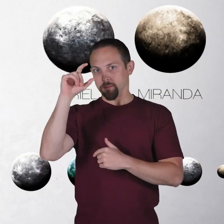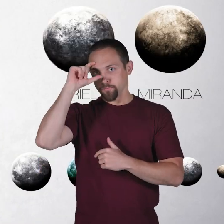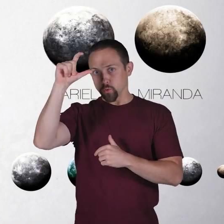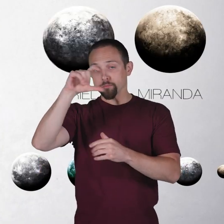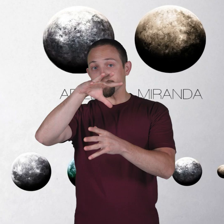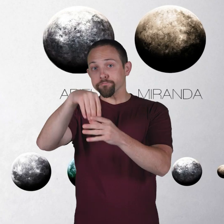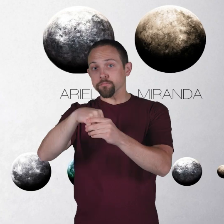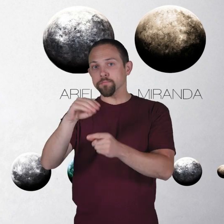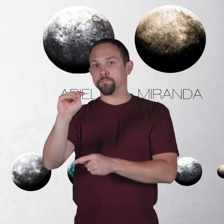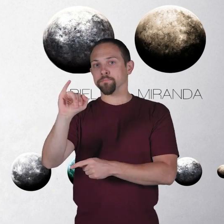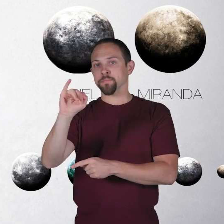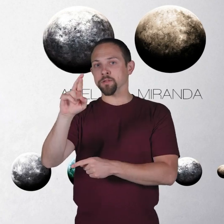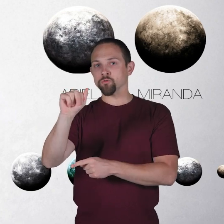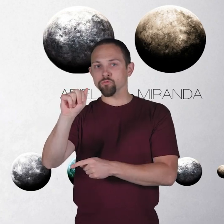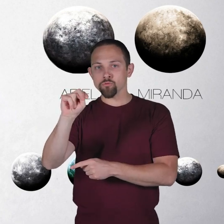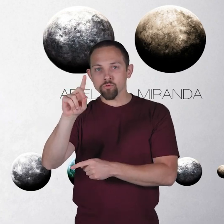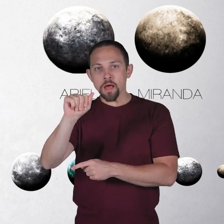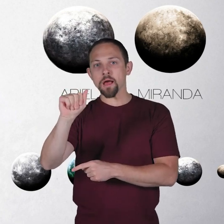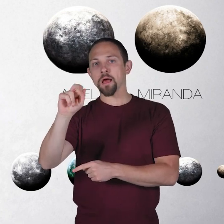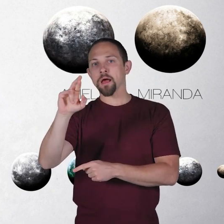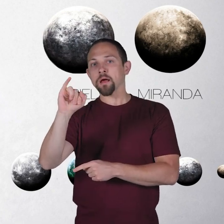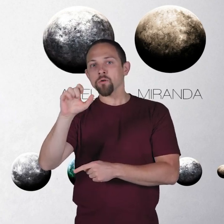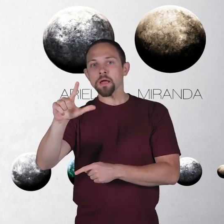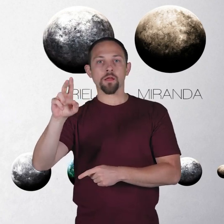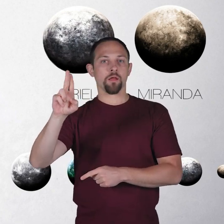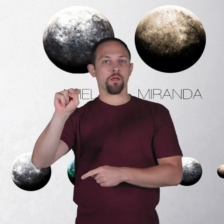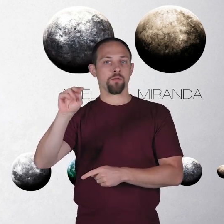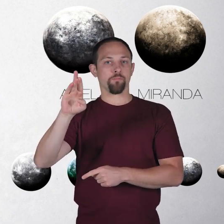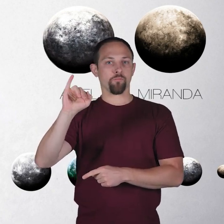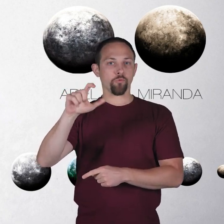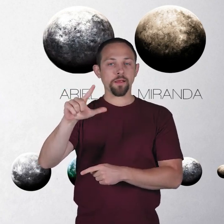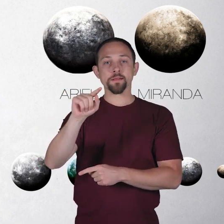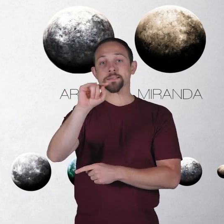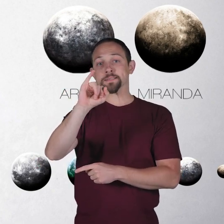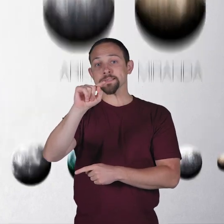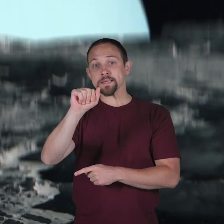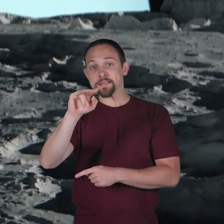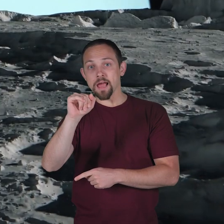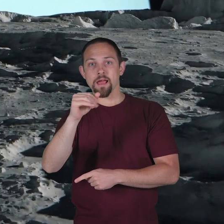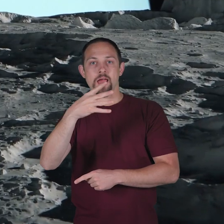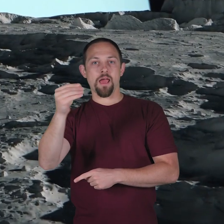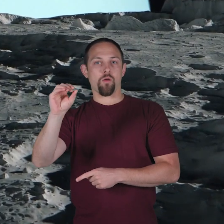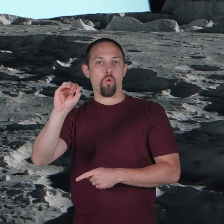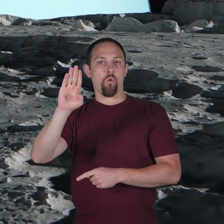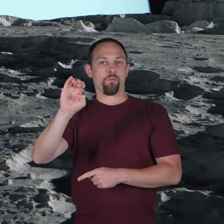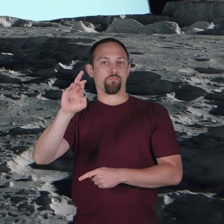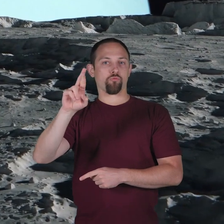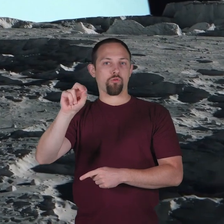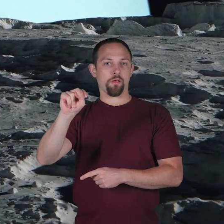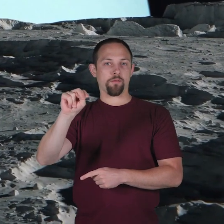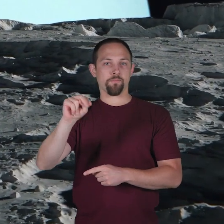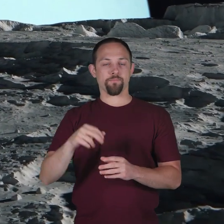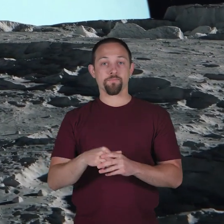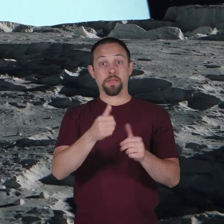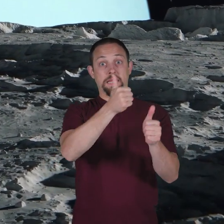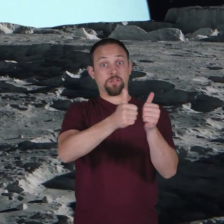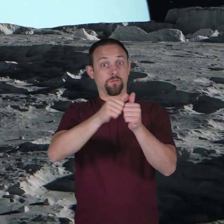Ariel, Umbriel, Titania, and Oberon. Each moon is unique in both shape and landscape.